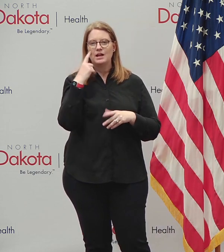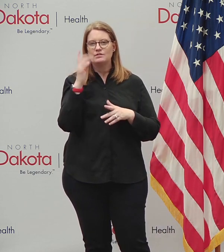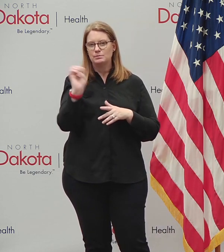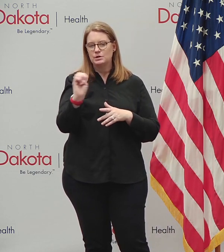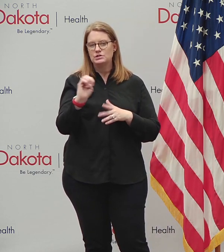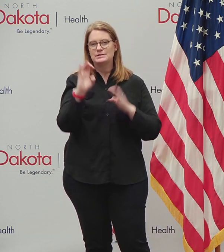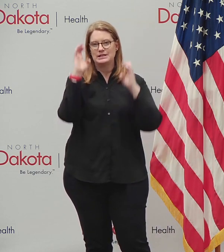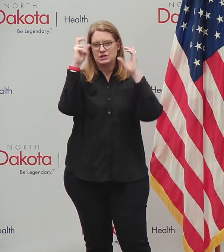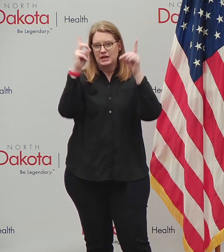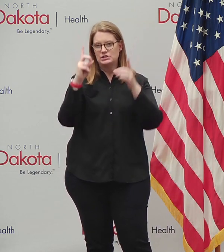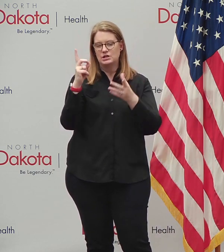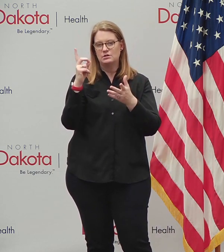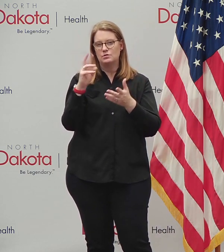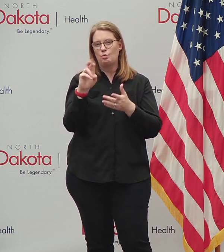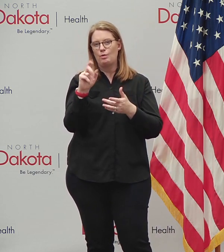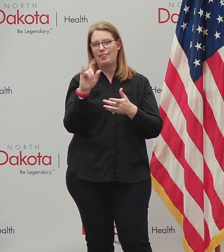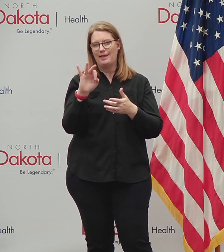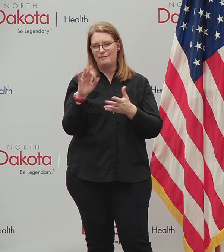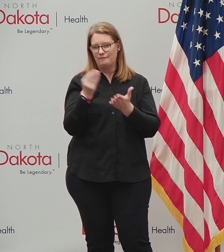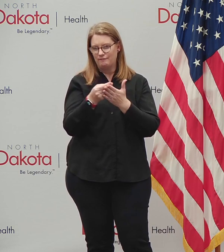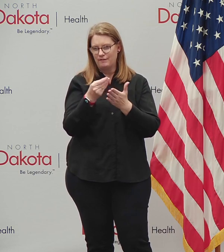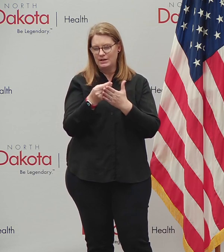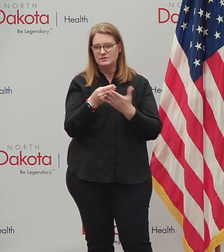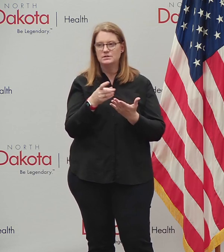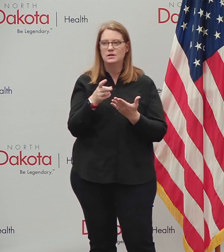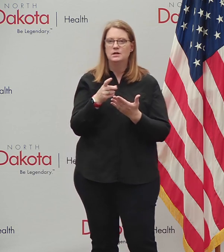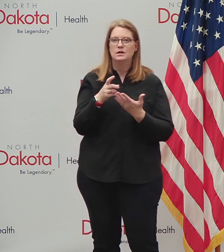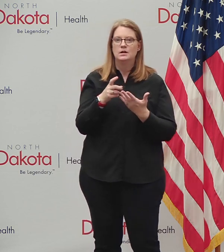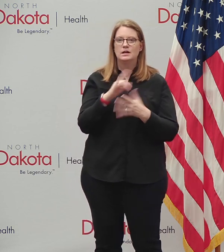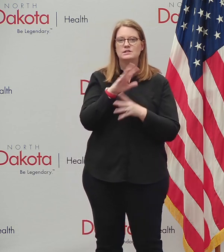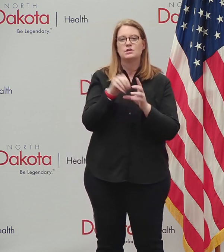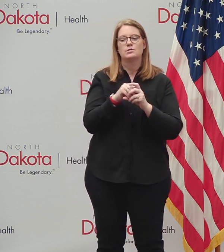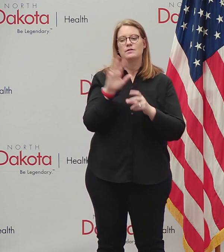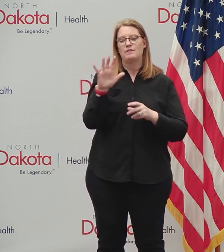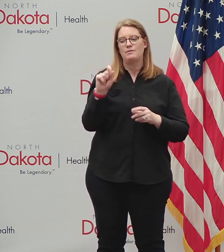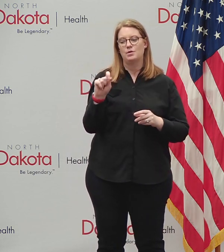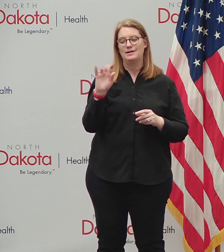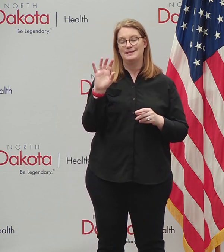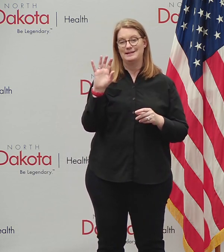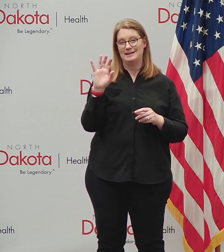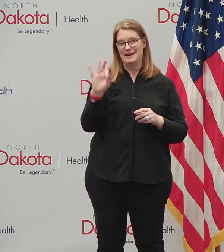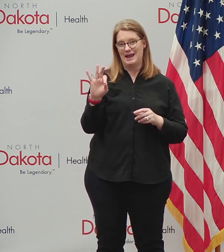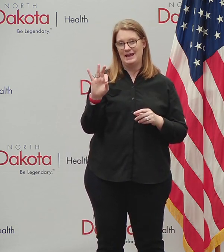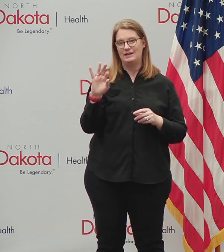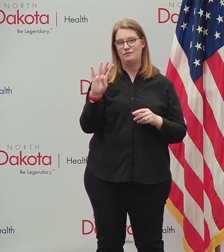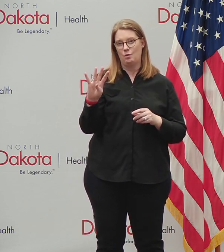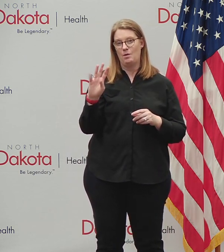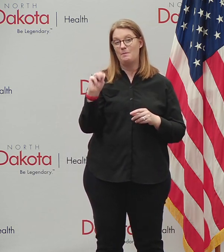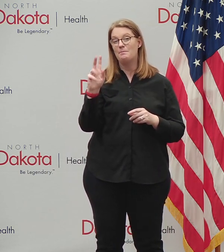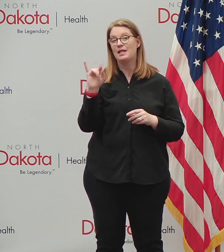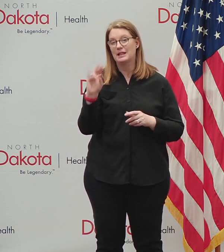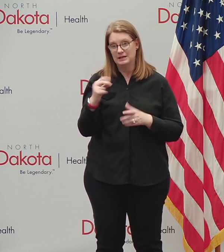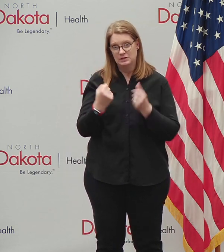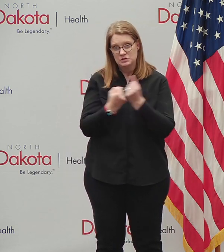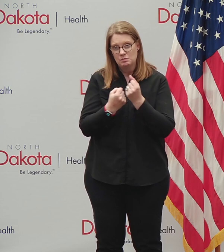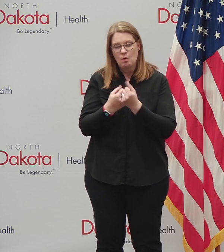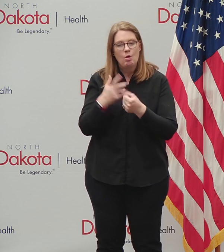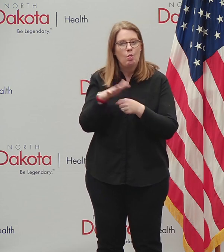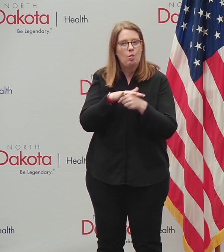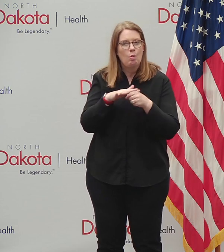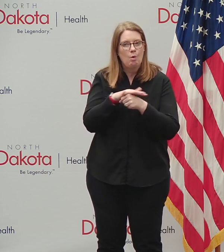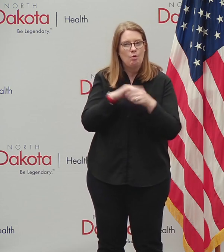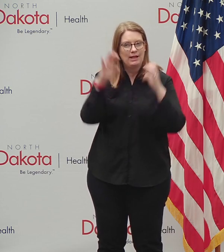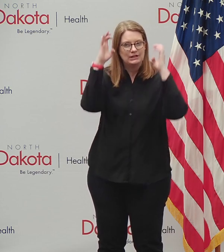Education Relief Funds. And these are part of $5.94 million in CARES Act funding to support local education